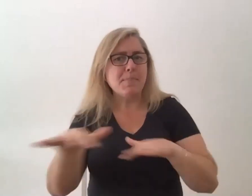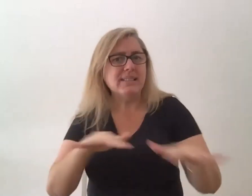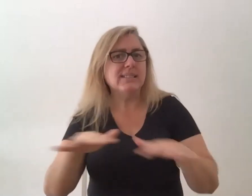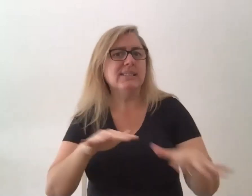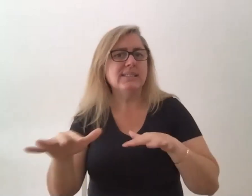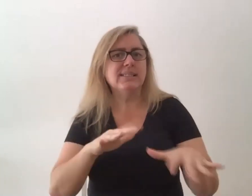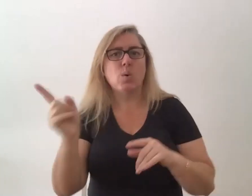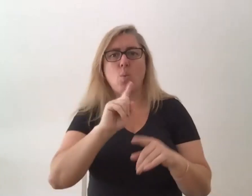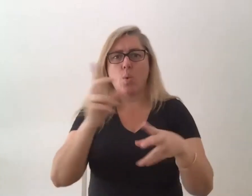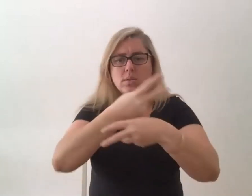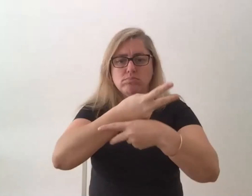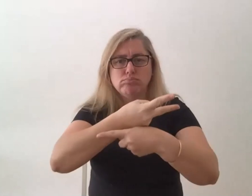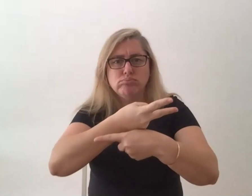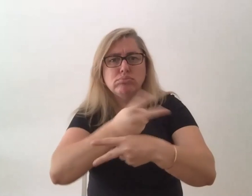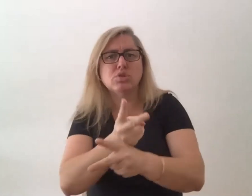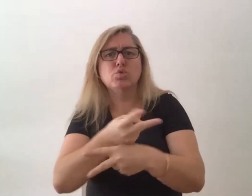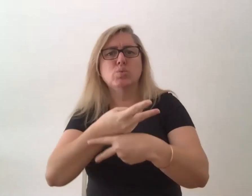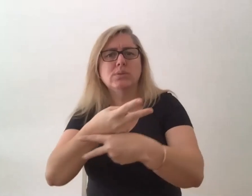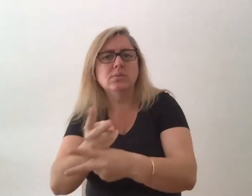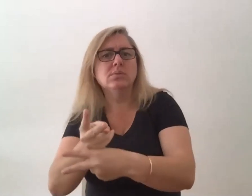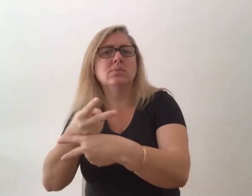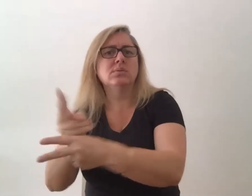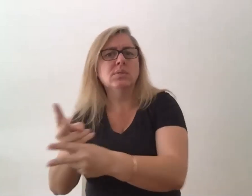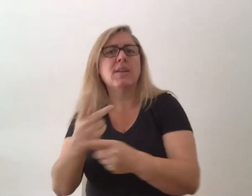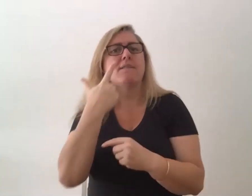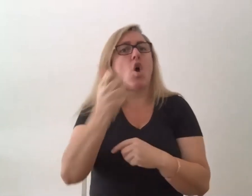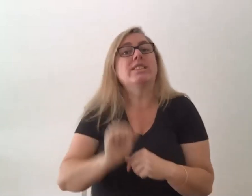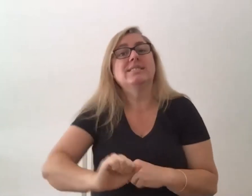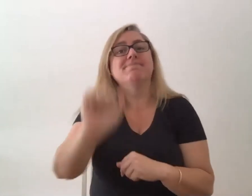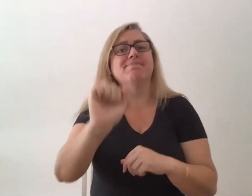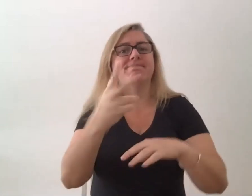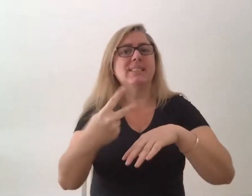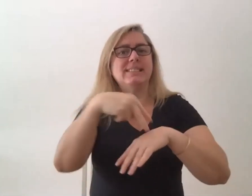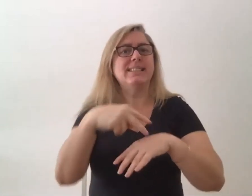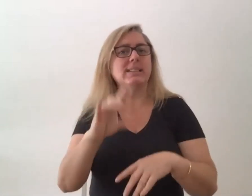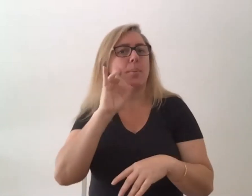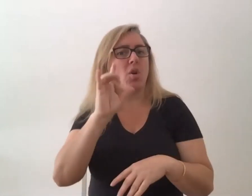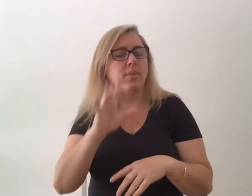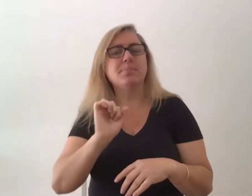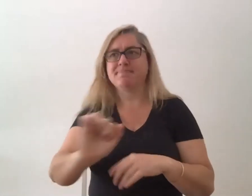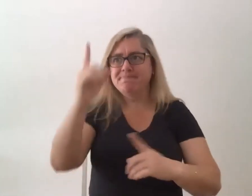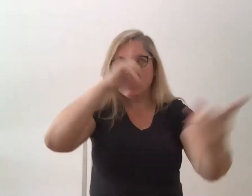helping other people find their stand up comedy and their creativity at the moment. So